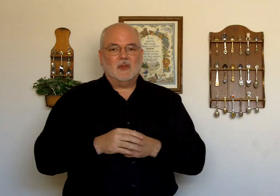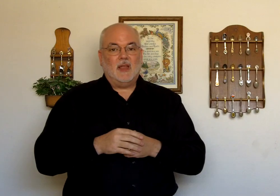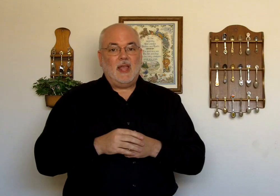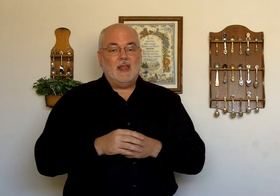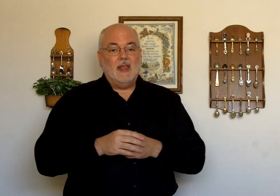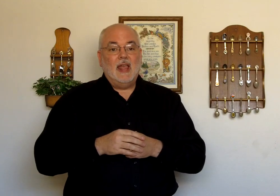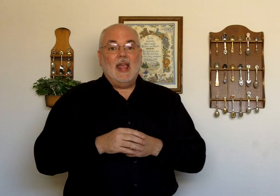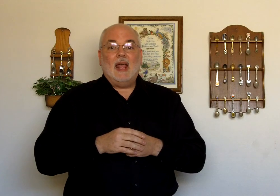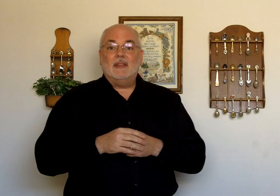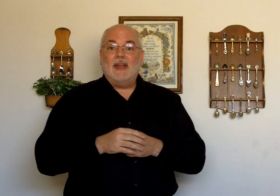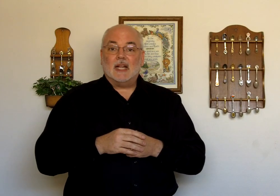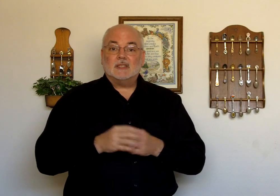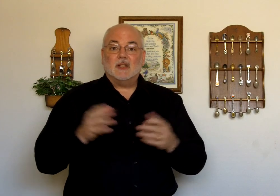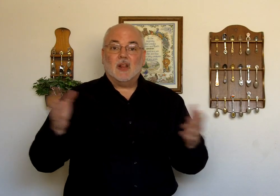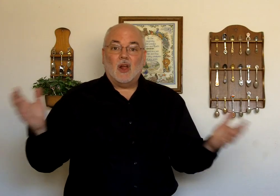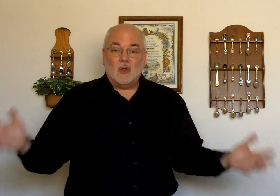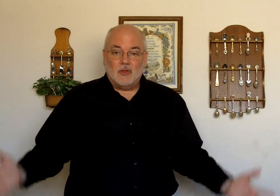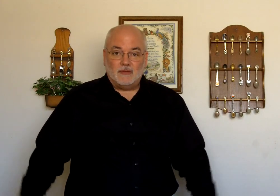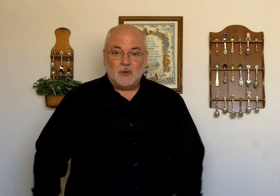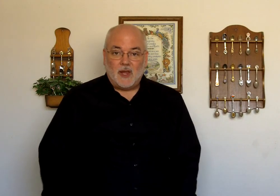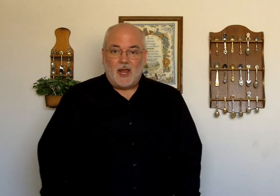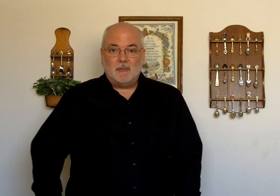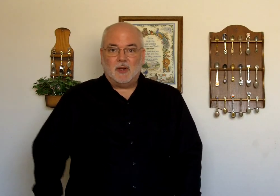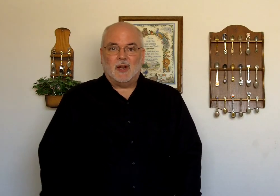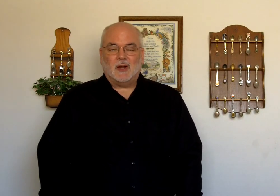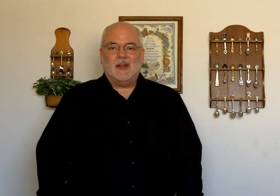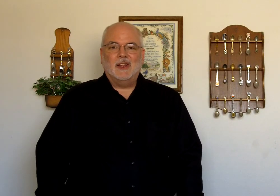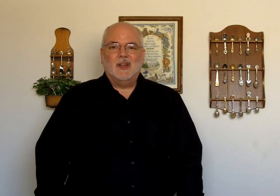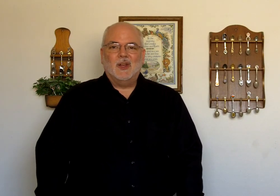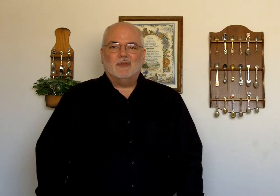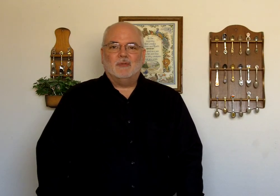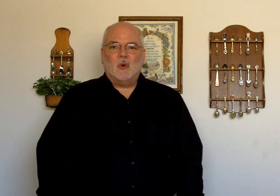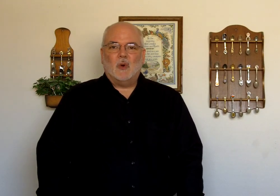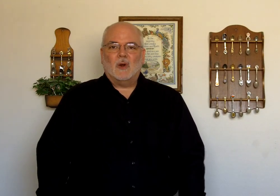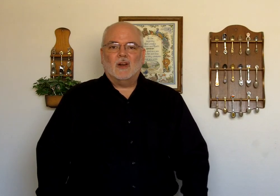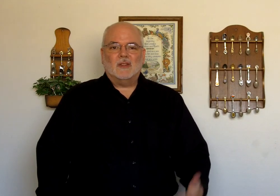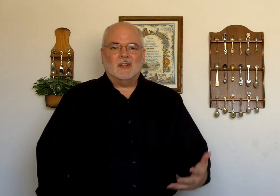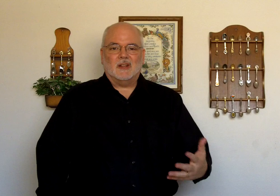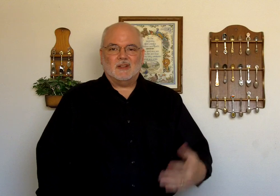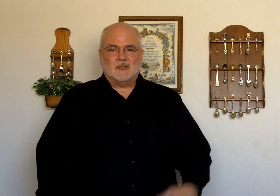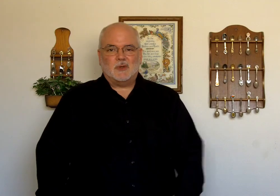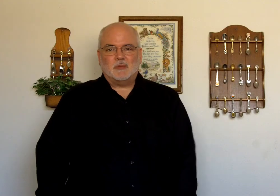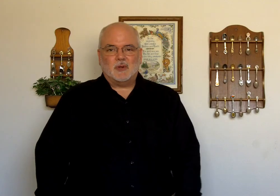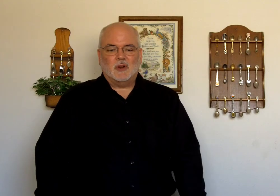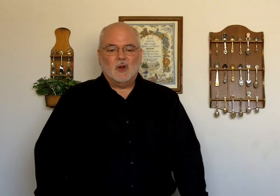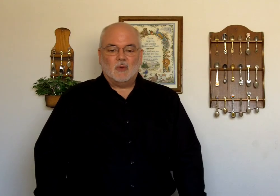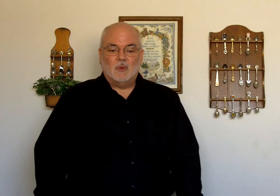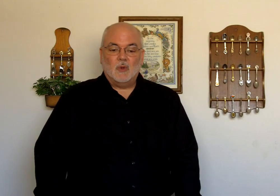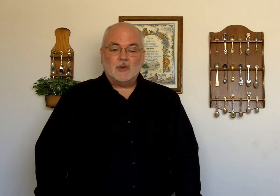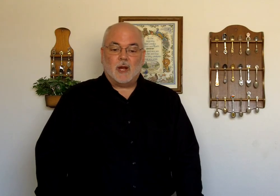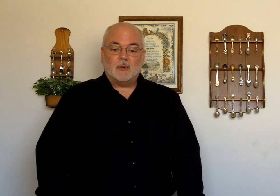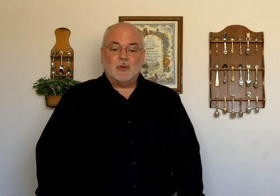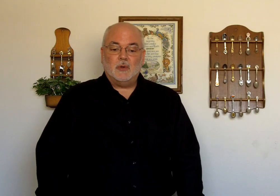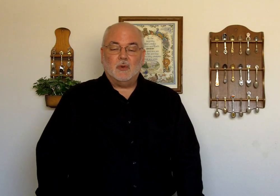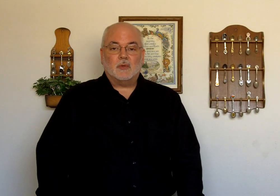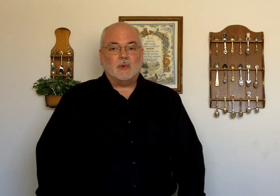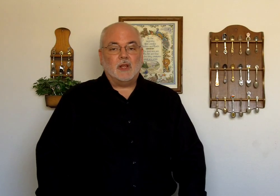Okay. And that's. The vocabulary. For. The scripture. Ruth. Chapter 2. 3.